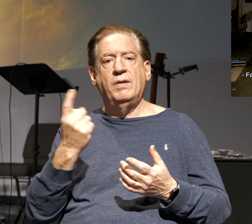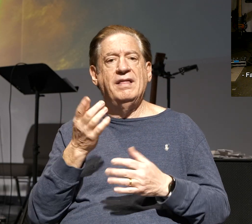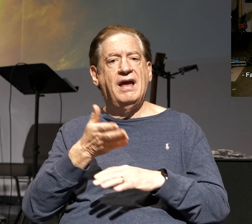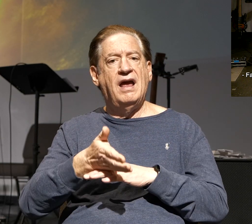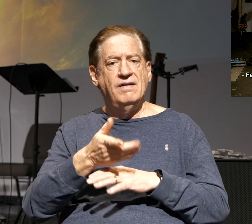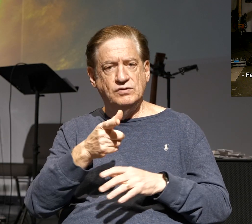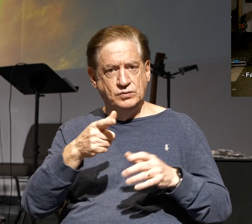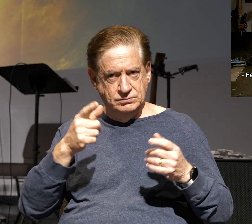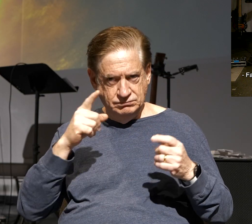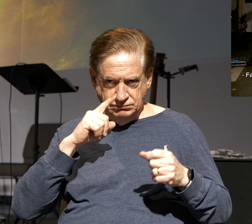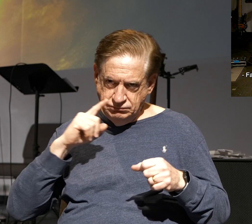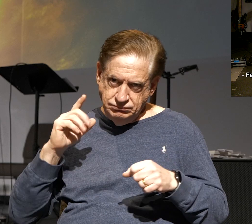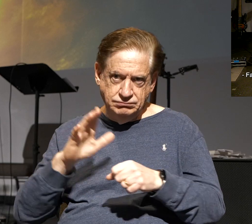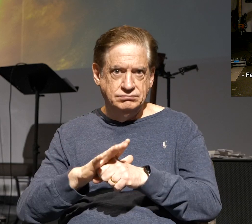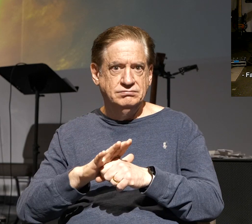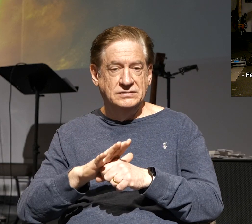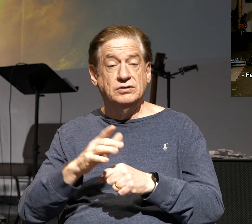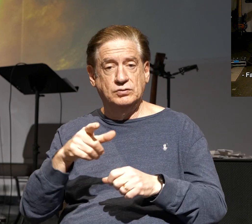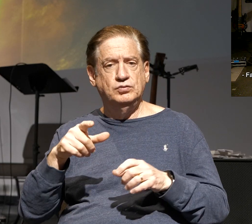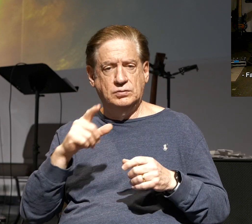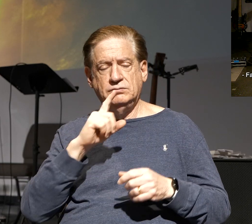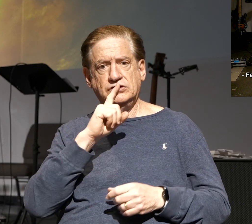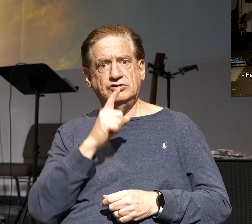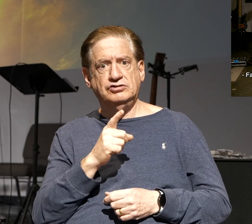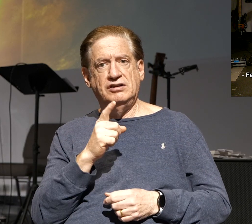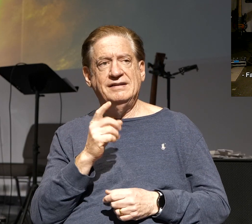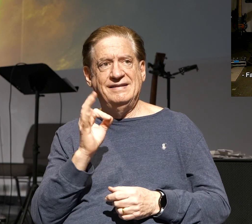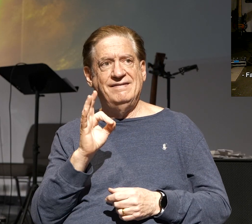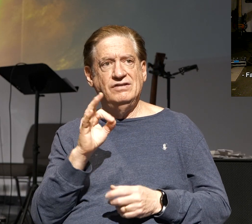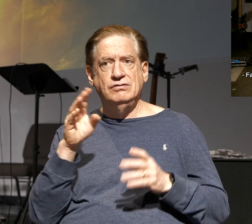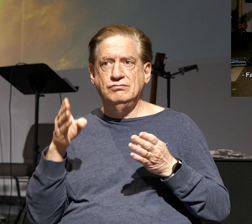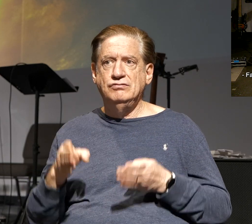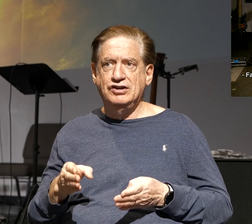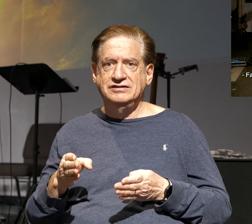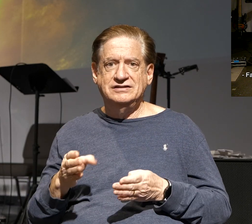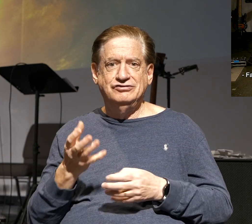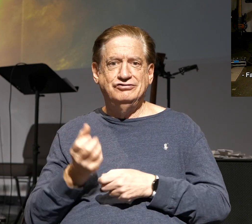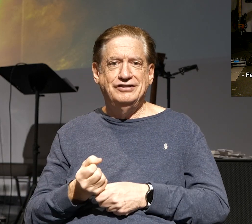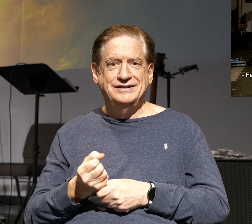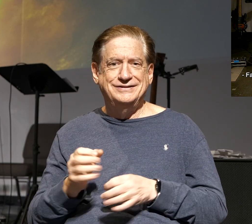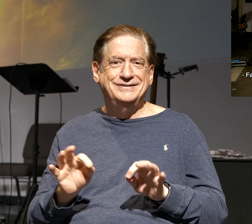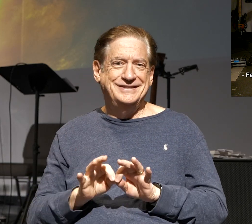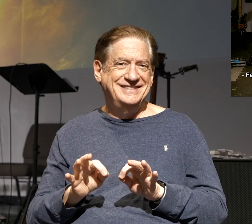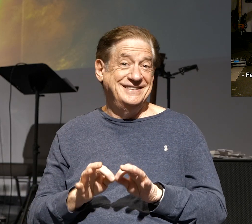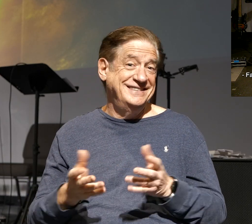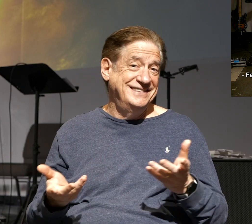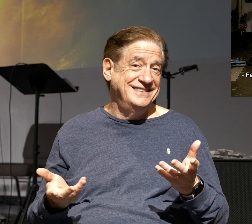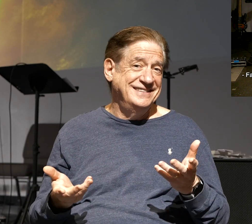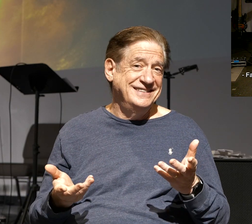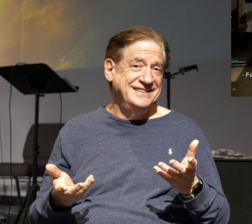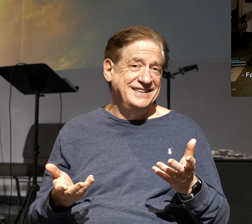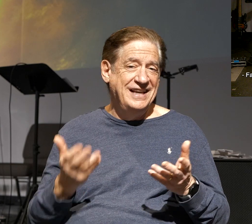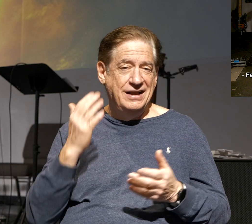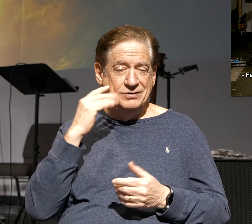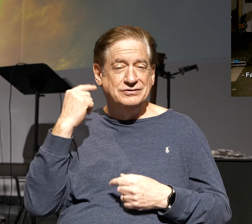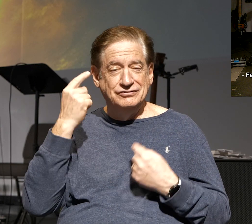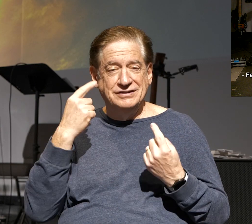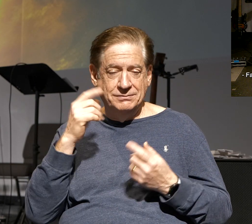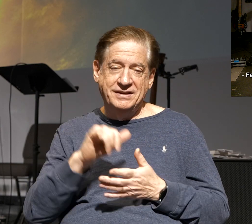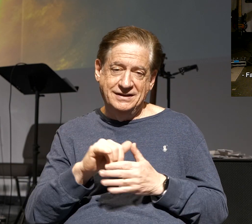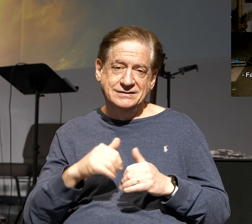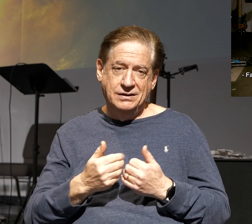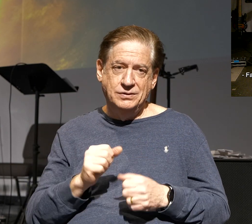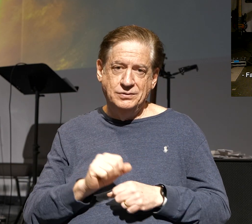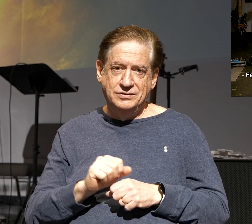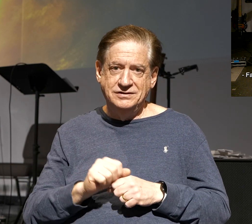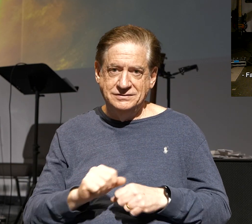after you've done that can you ever be certain if the person is trustworthy. I know it sounds a little crazy, but that's how